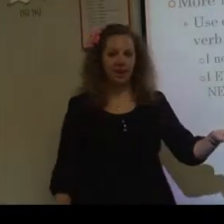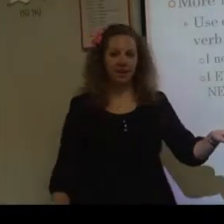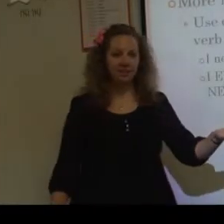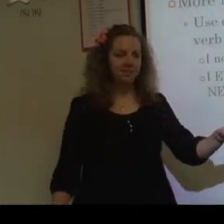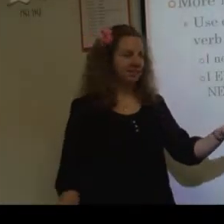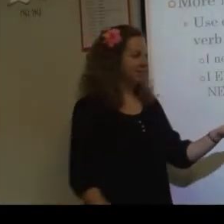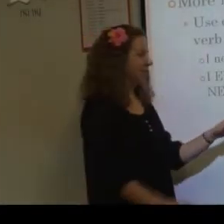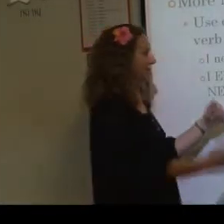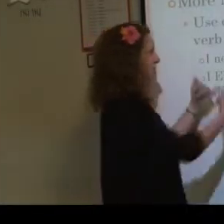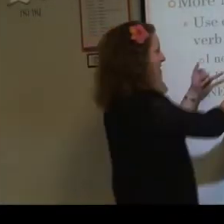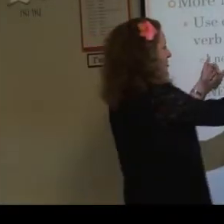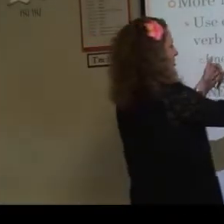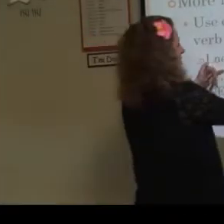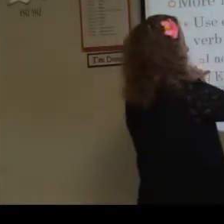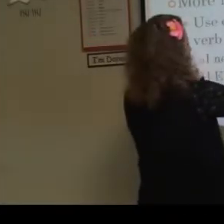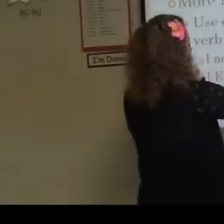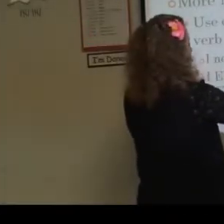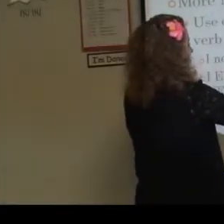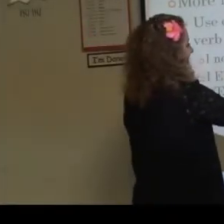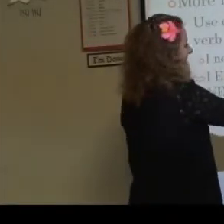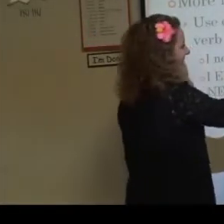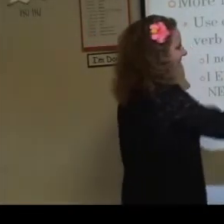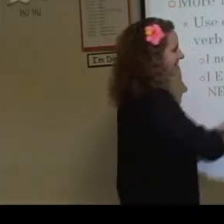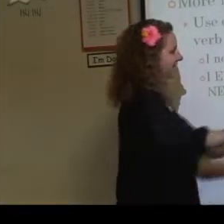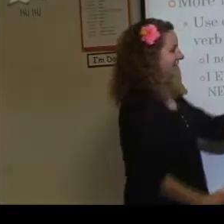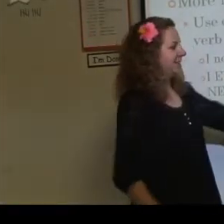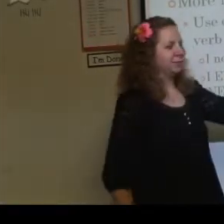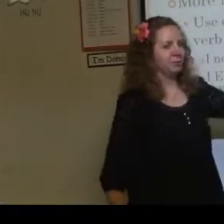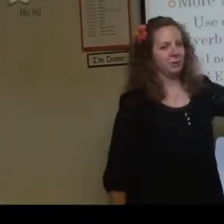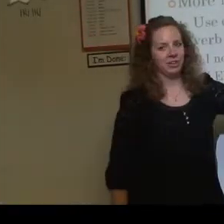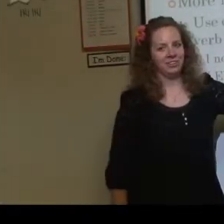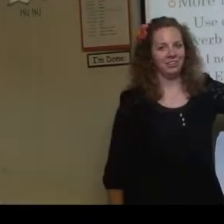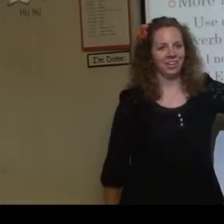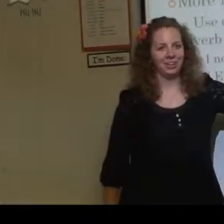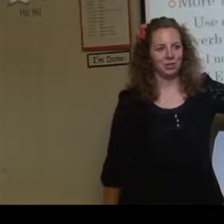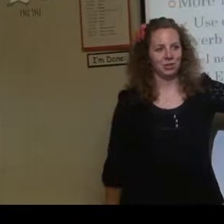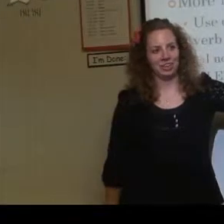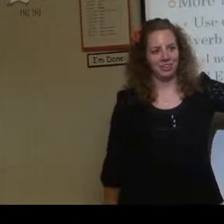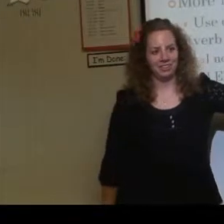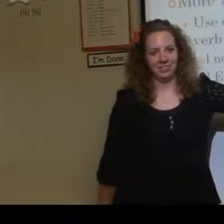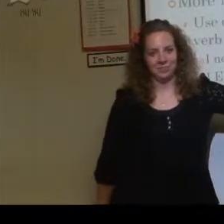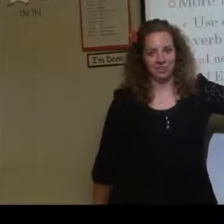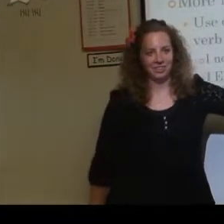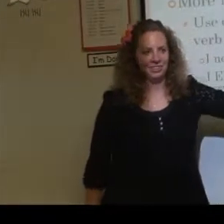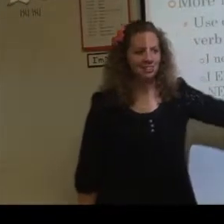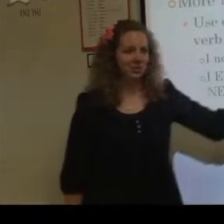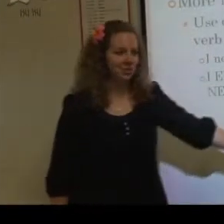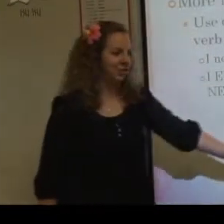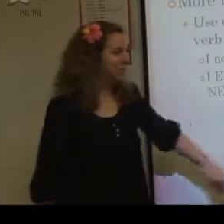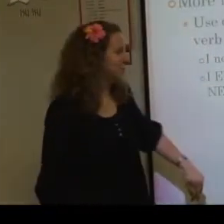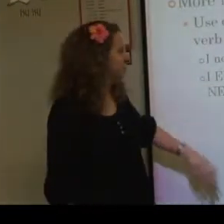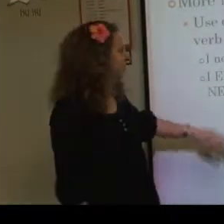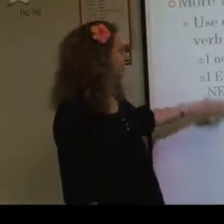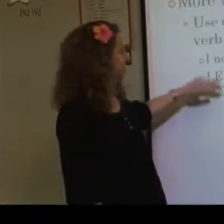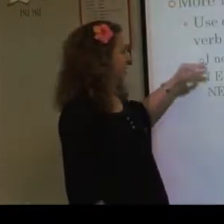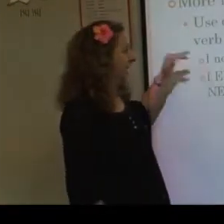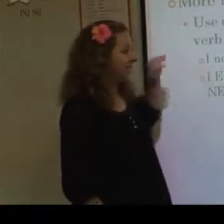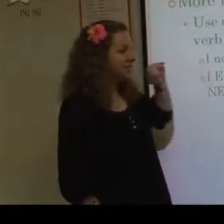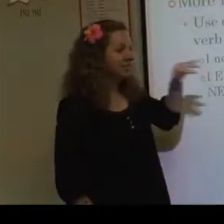has the imaginary line over it with an N. That's why I put a negation or N in parentheses, just so you guys know. So it has